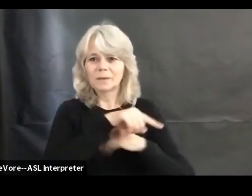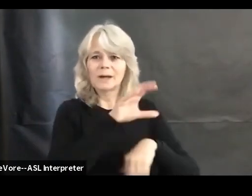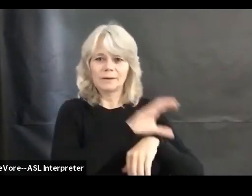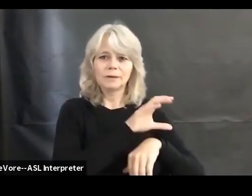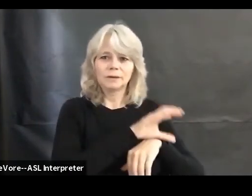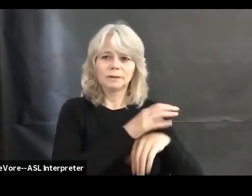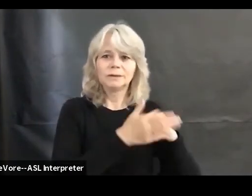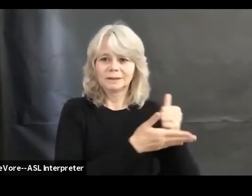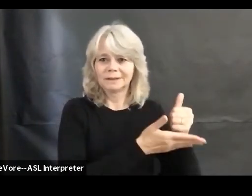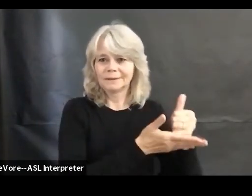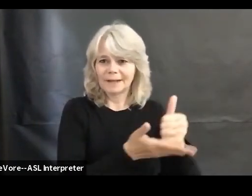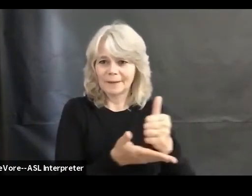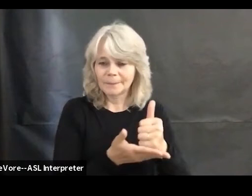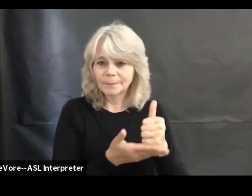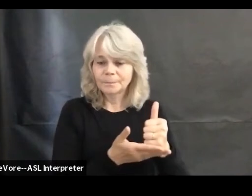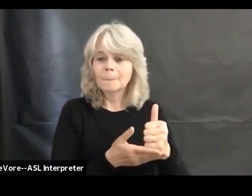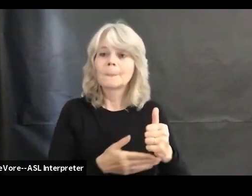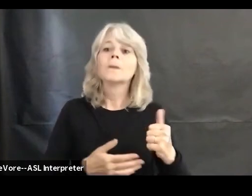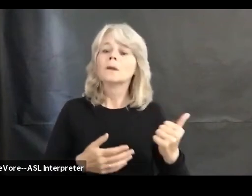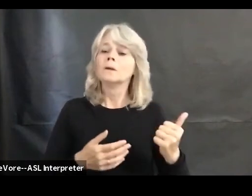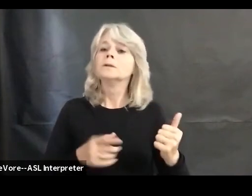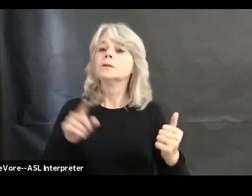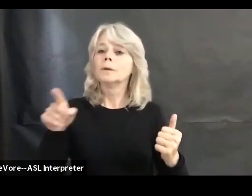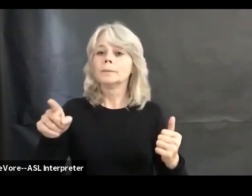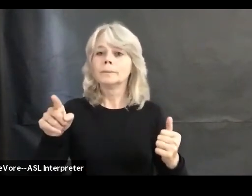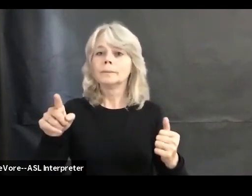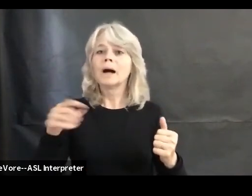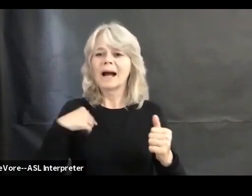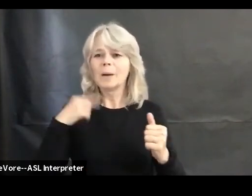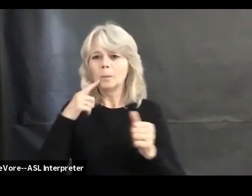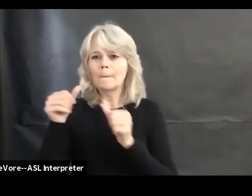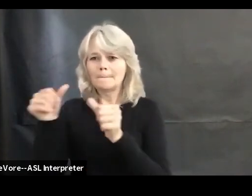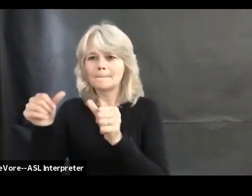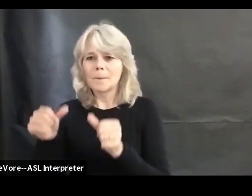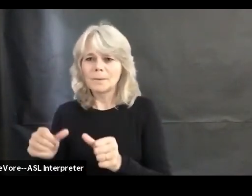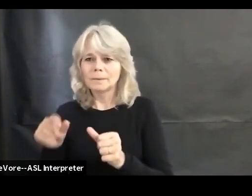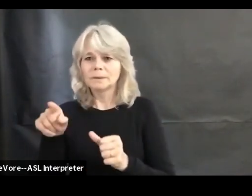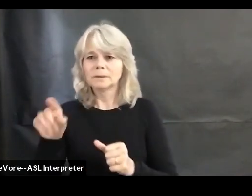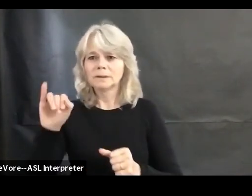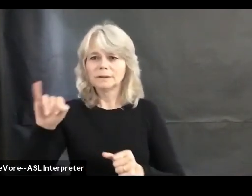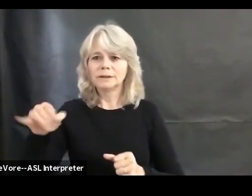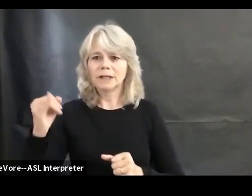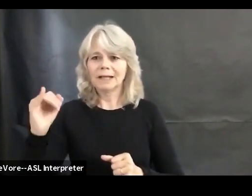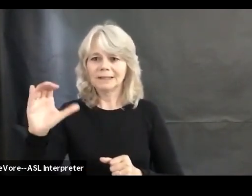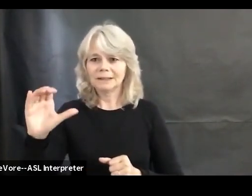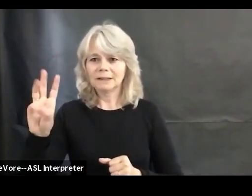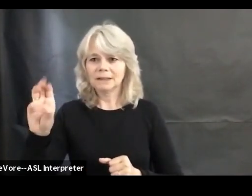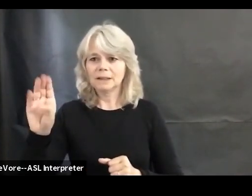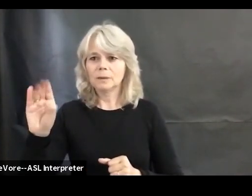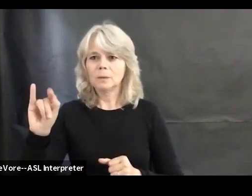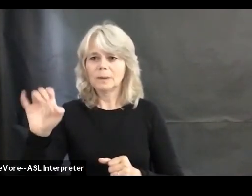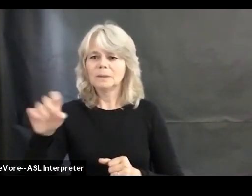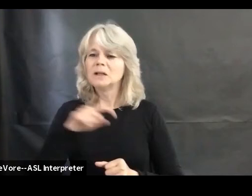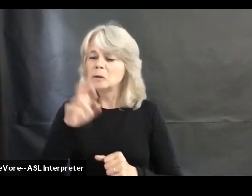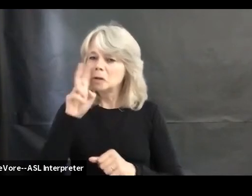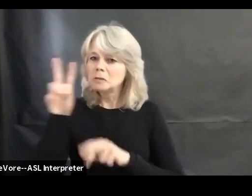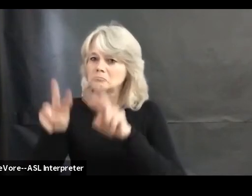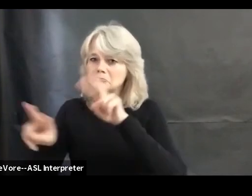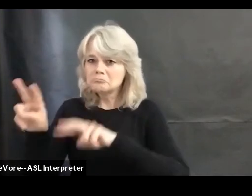So if you haven't checked it out, I'll post the website here and in the email as well so you can go and find what